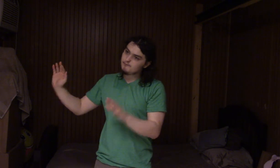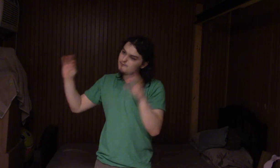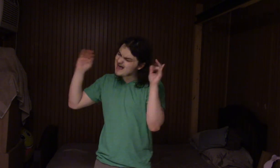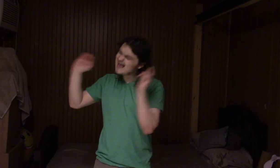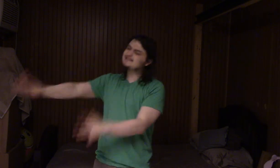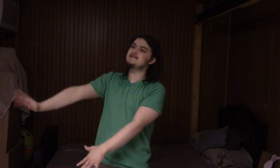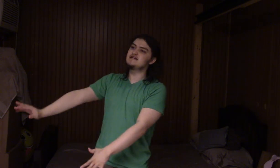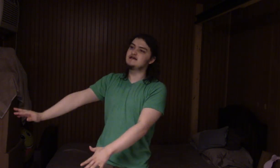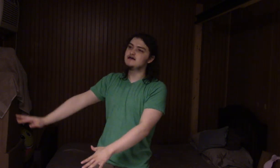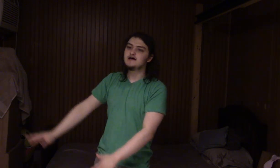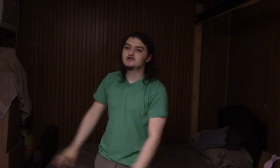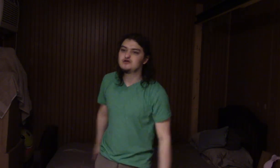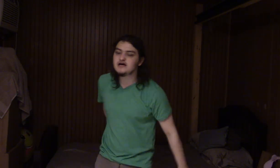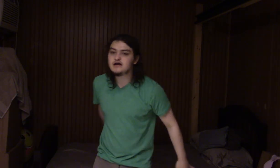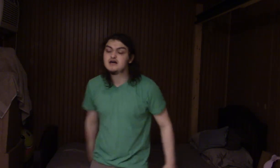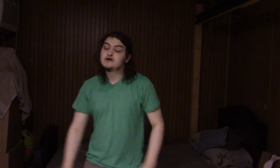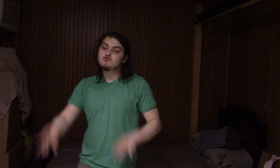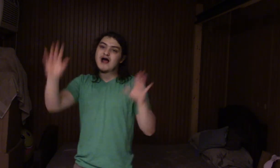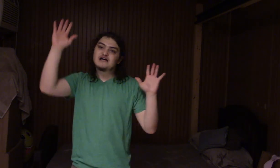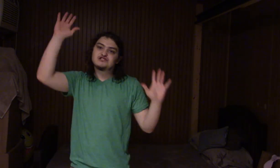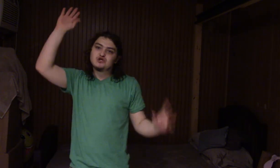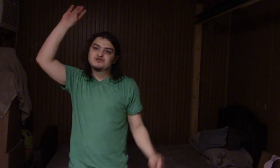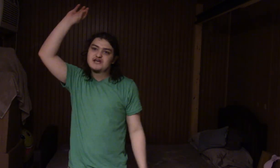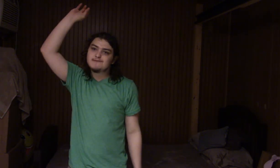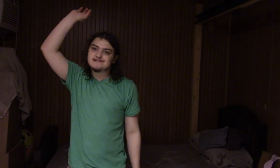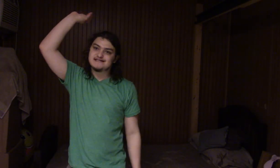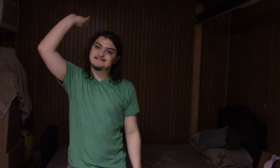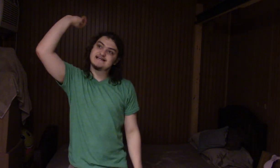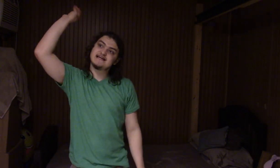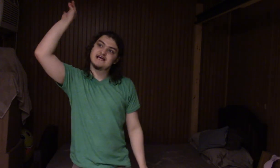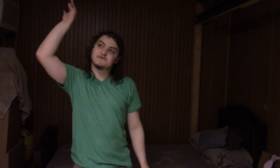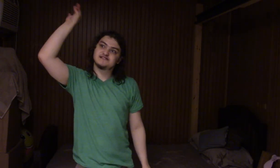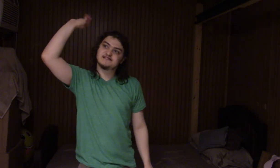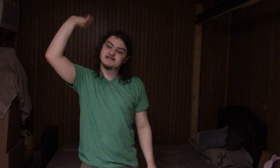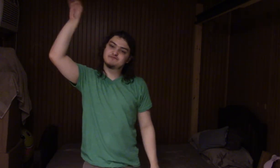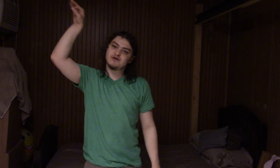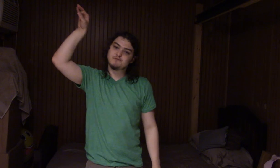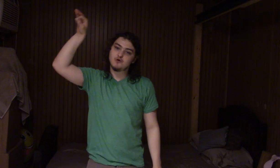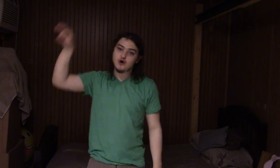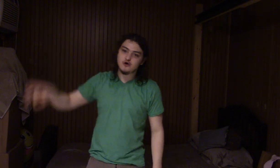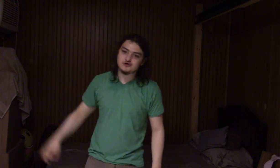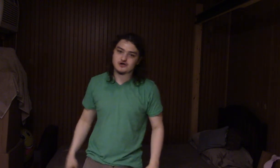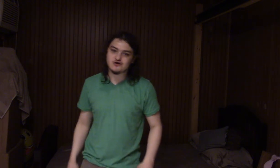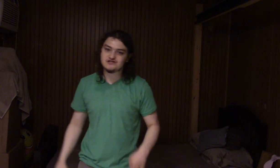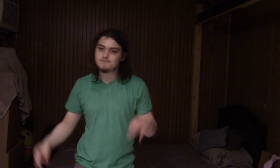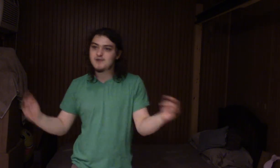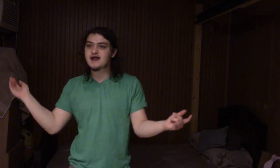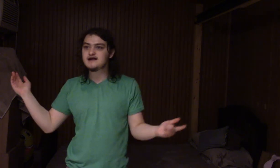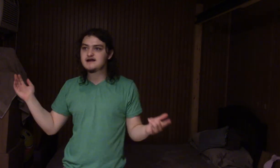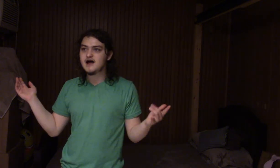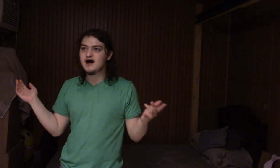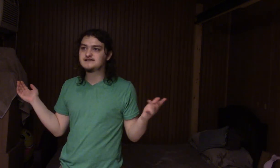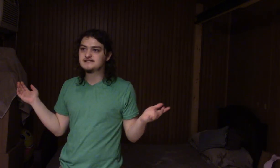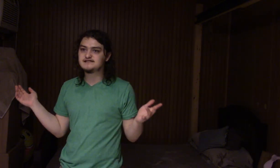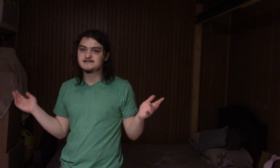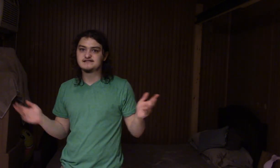petty, to the rational skeptic TM cis people who turned debating us existence